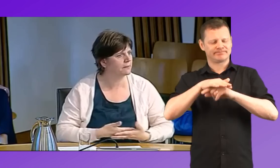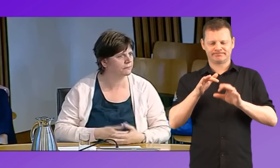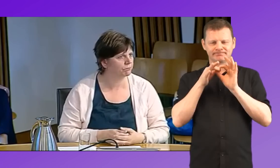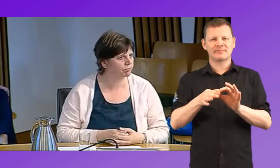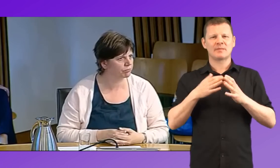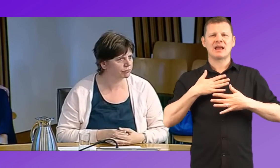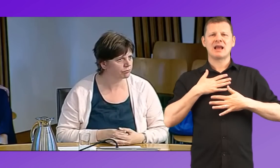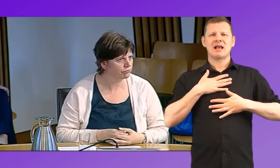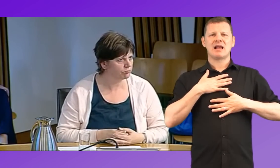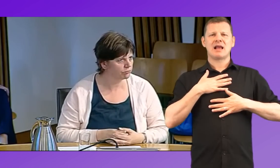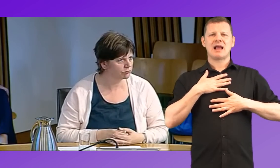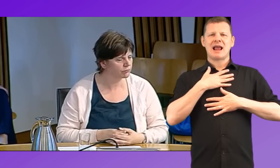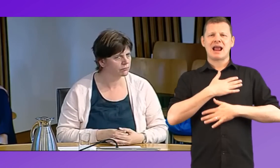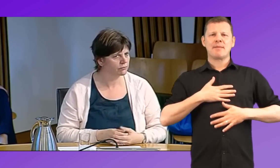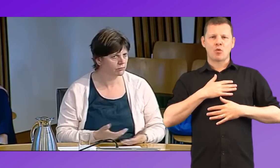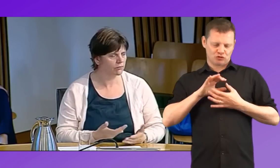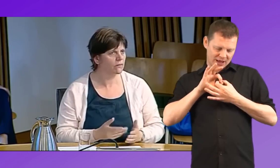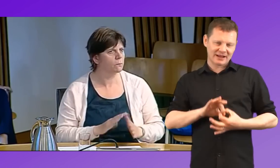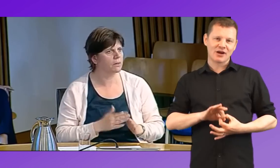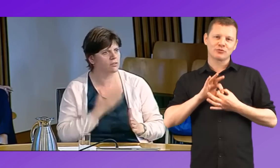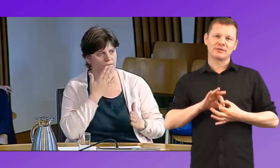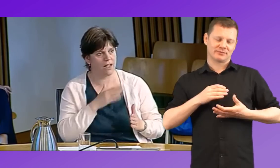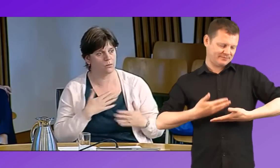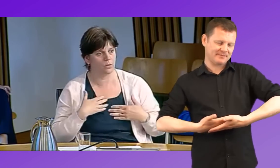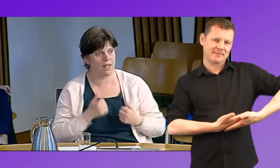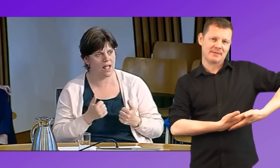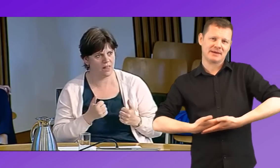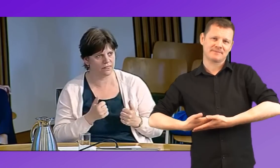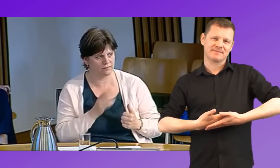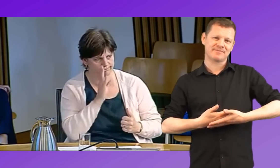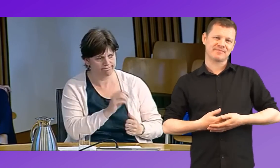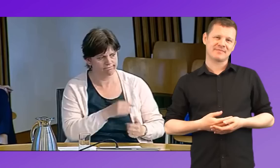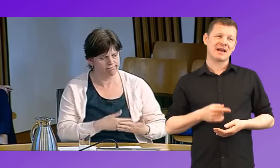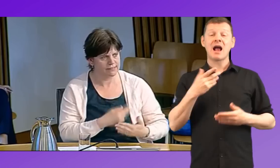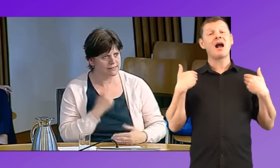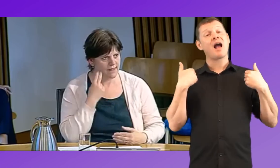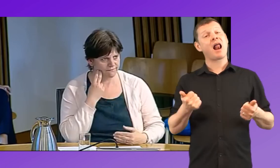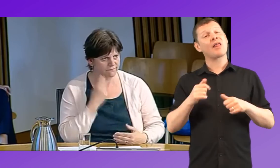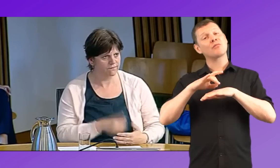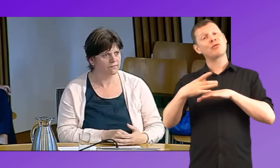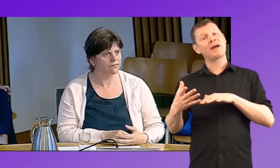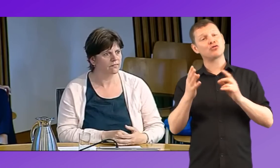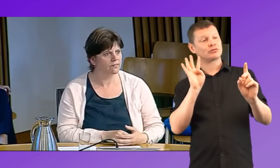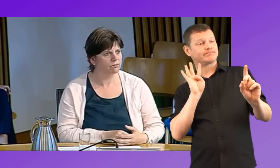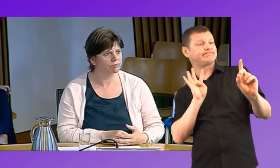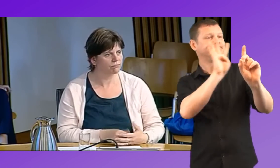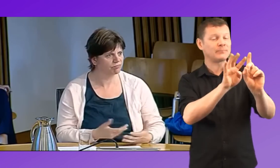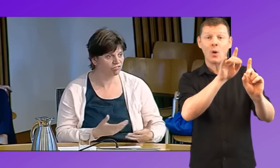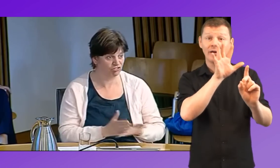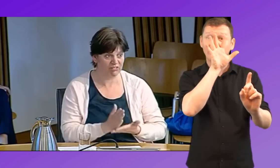emotional attachment with baby. And because of the attitude of health professionals on, at the point of